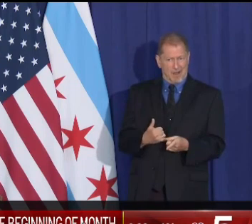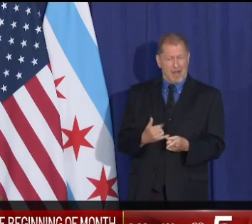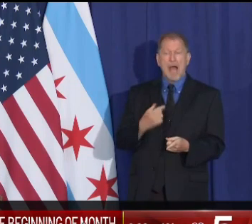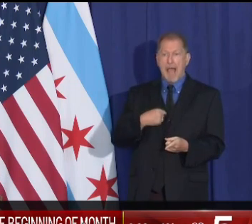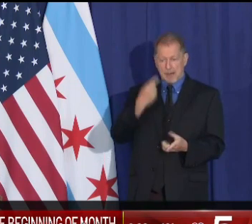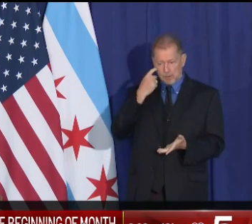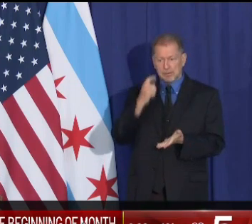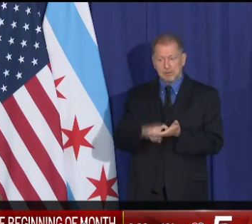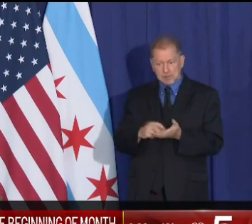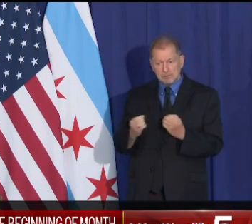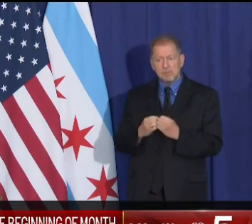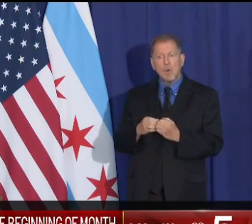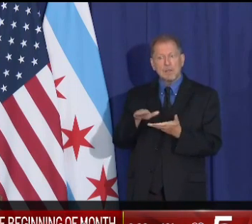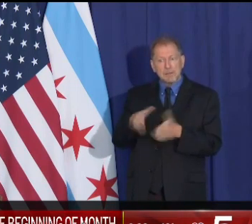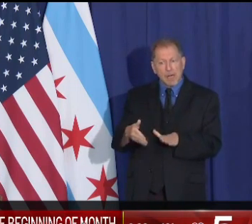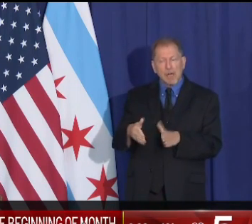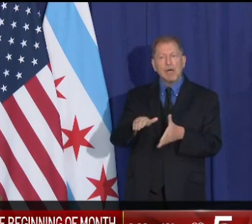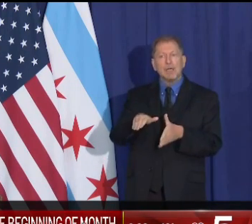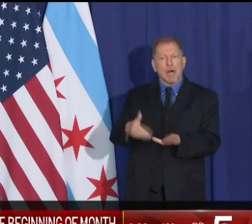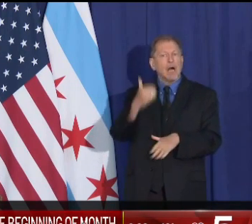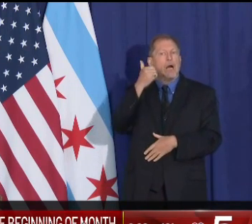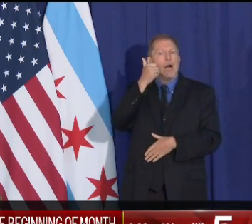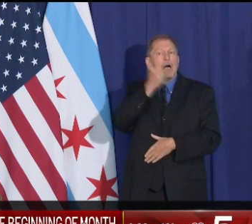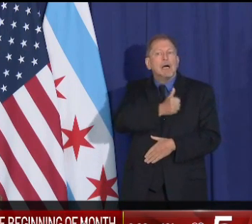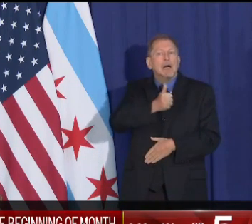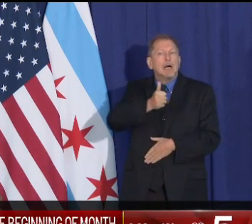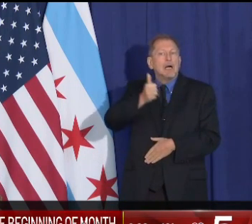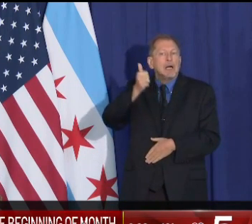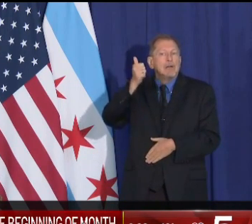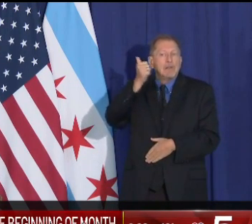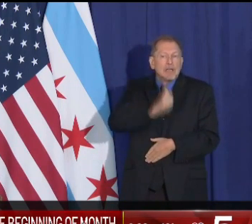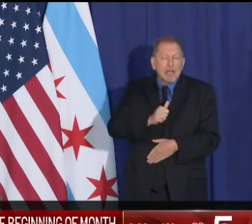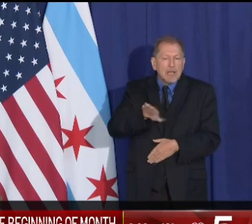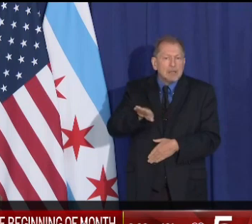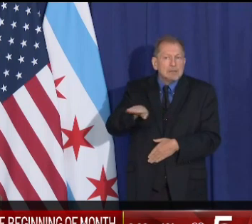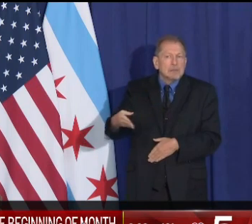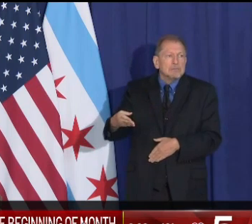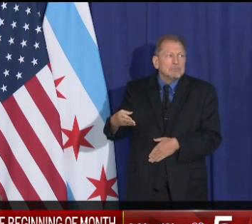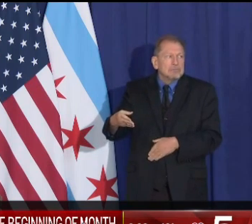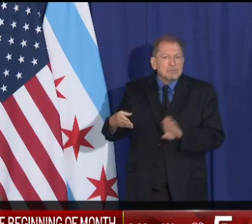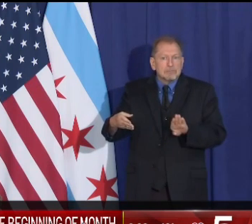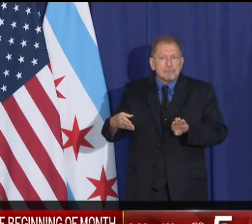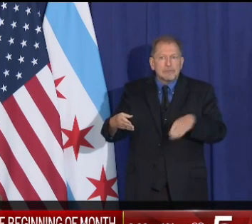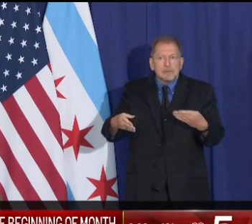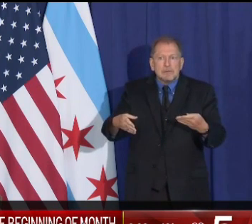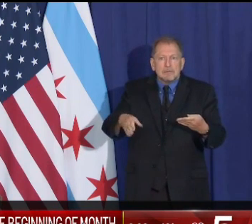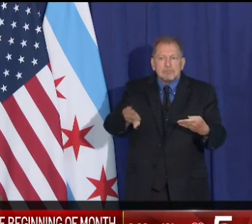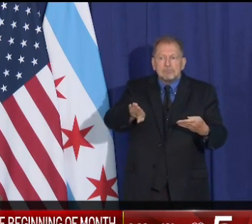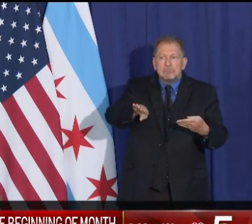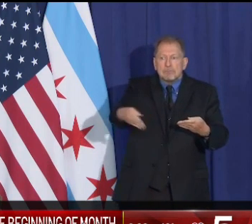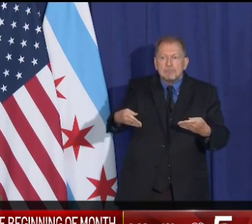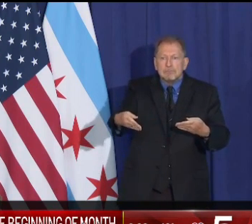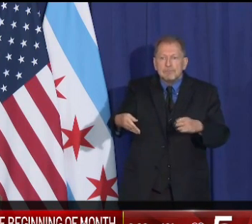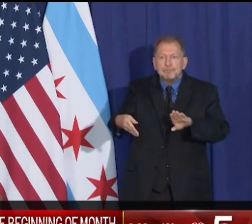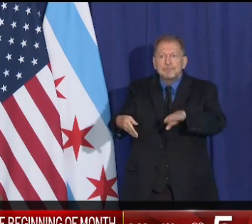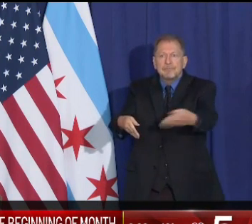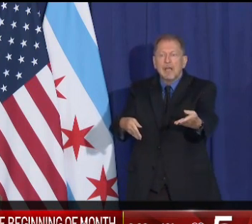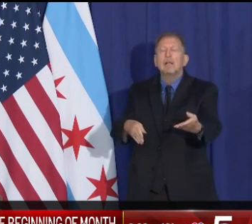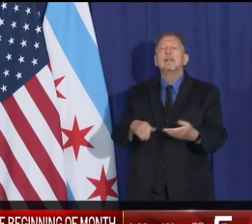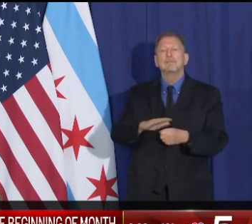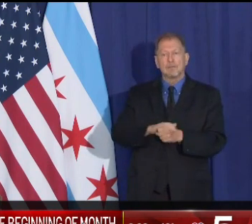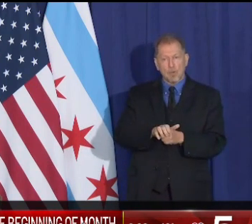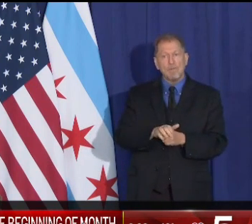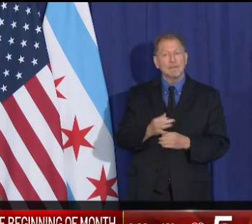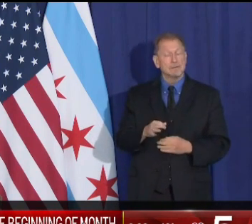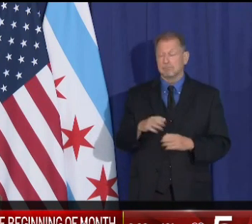uptick in those cases. Every single day, someone dies in Chicago from COVID-19. That